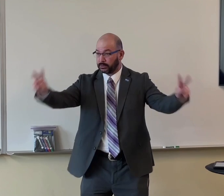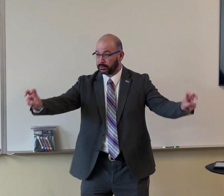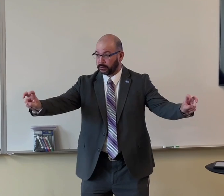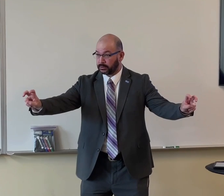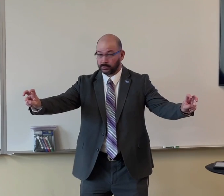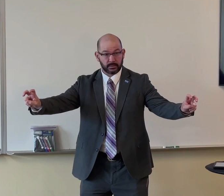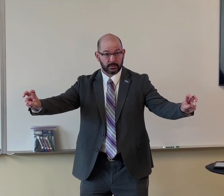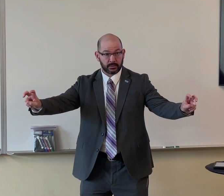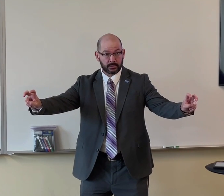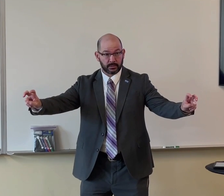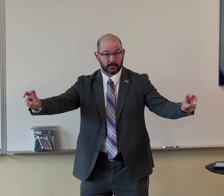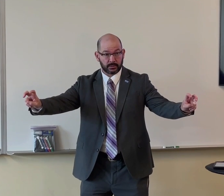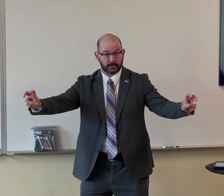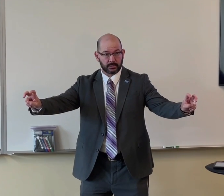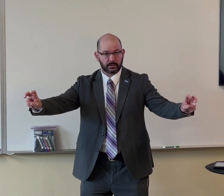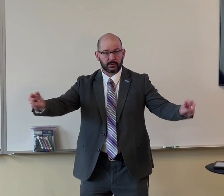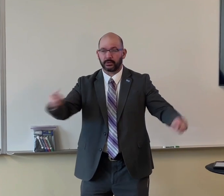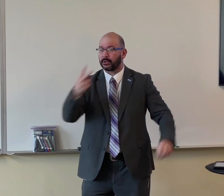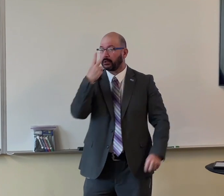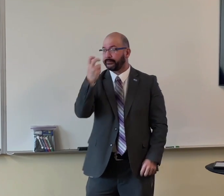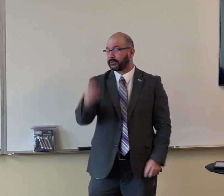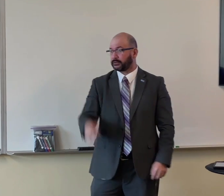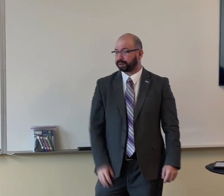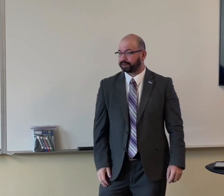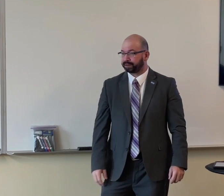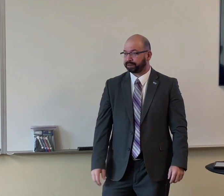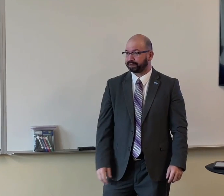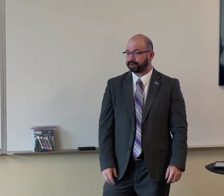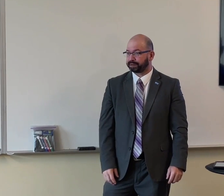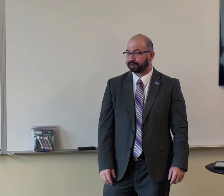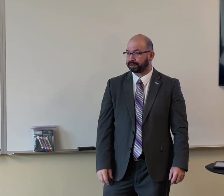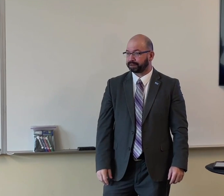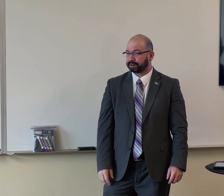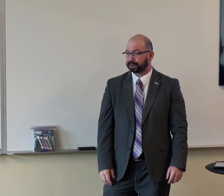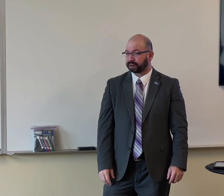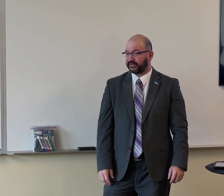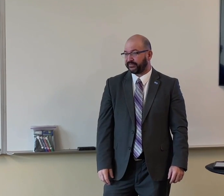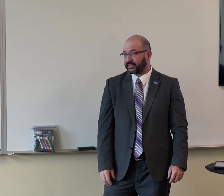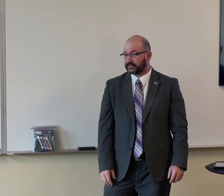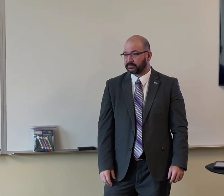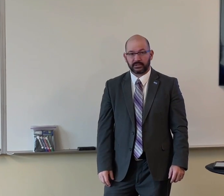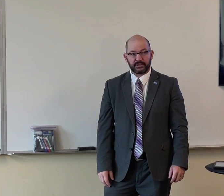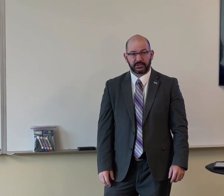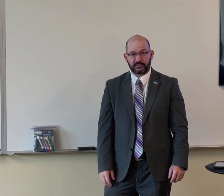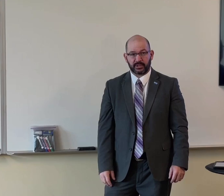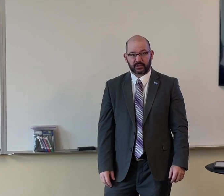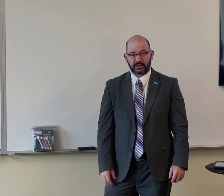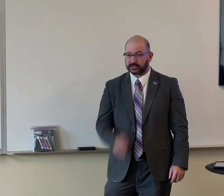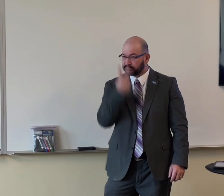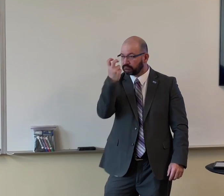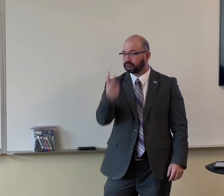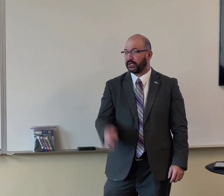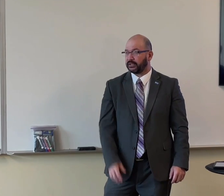Most people are... The fastest religion in America is Satan.